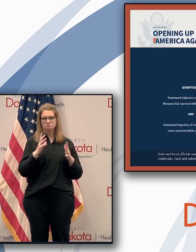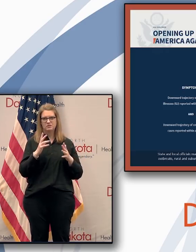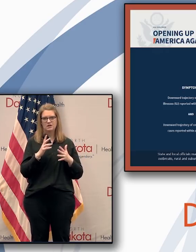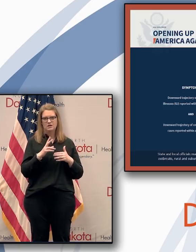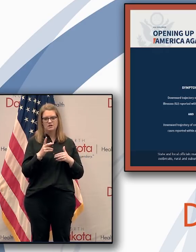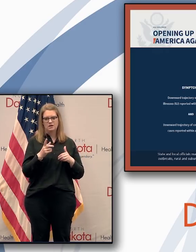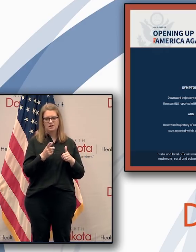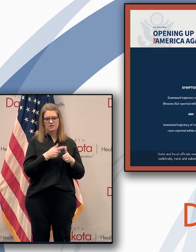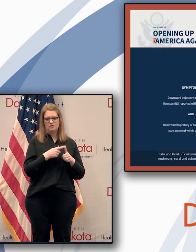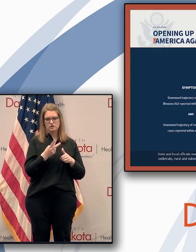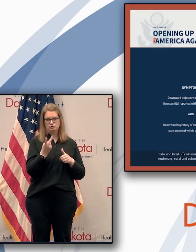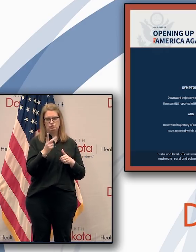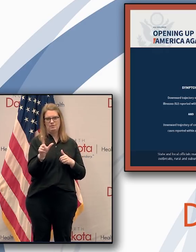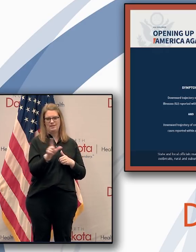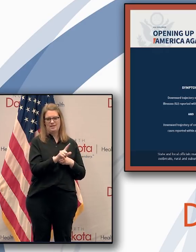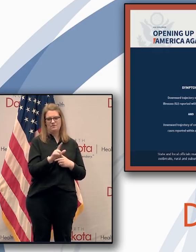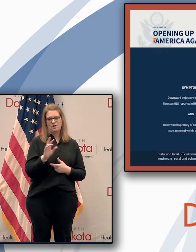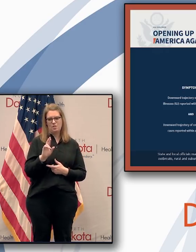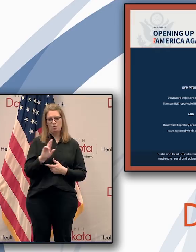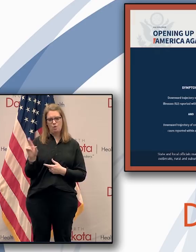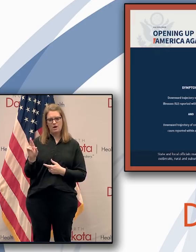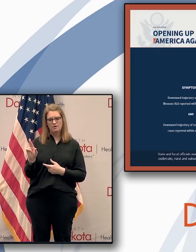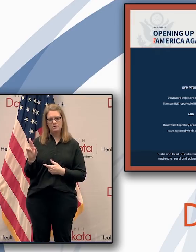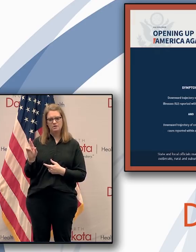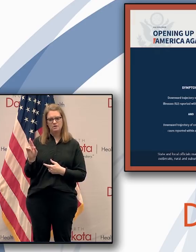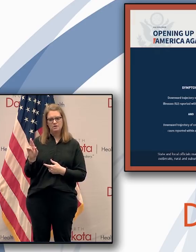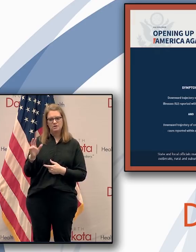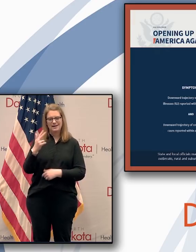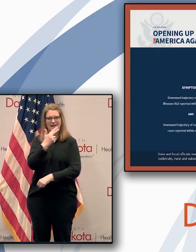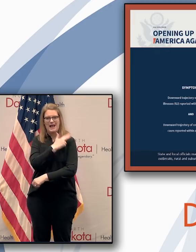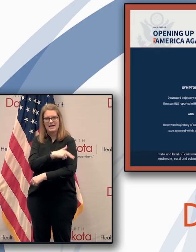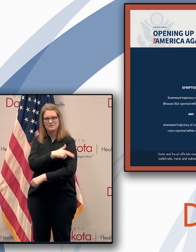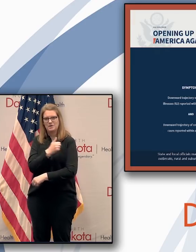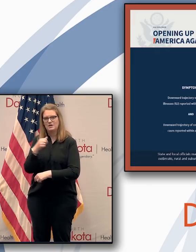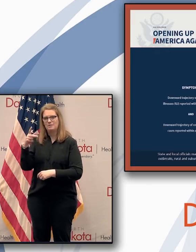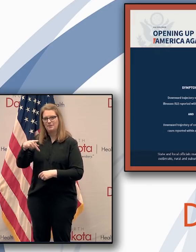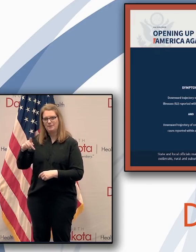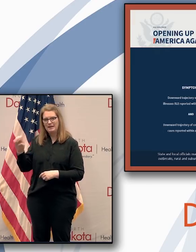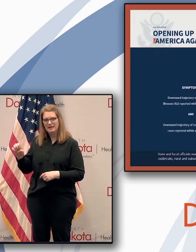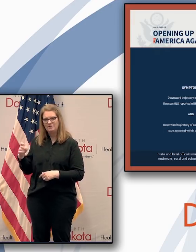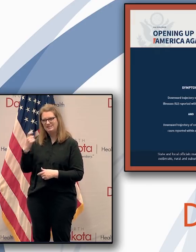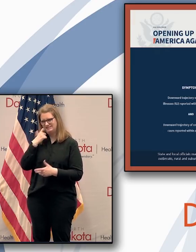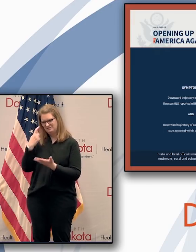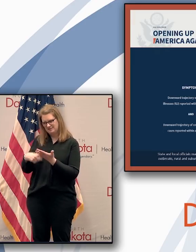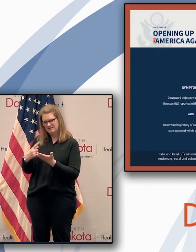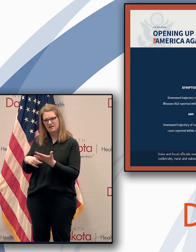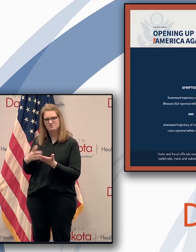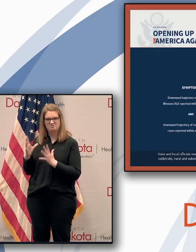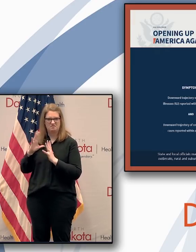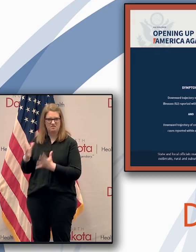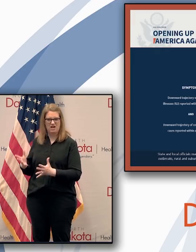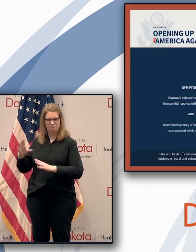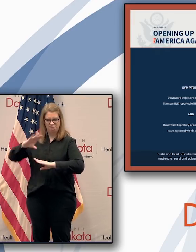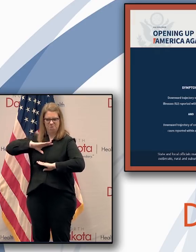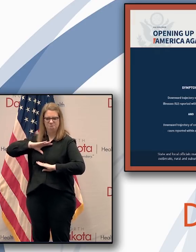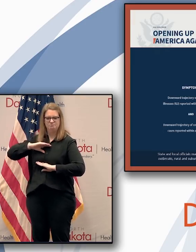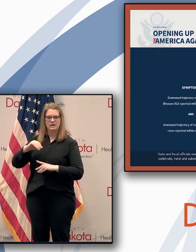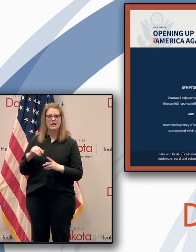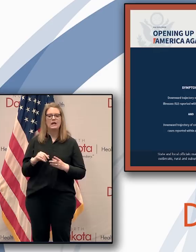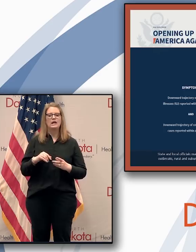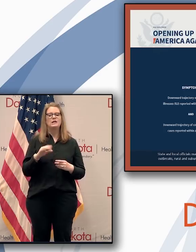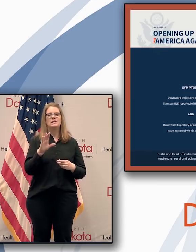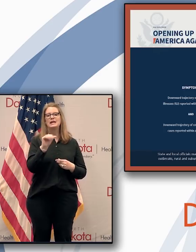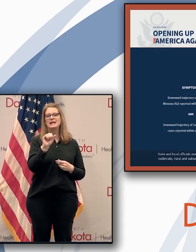first two on the left hand side on the right hand side in terms of hospital and PPE. just covered that we're in great shape. And then in terms of cases